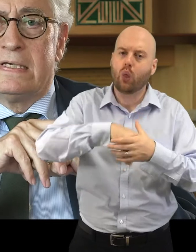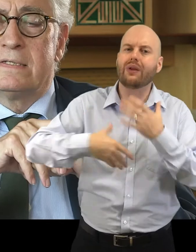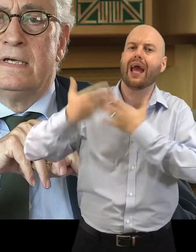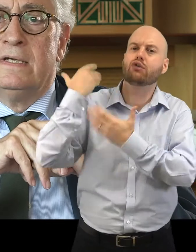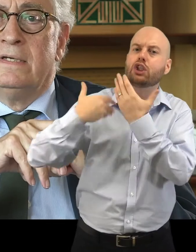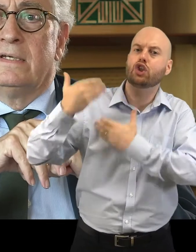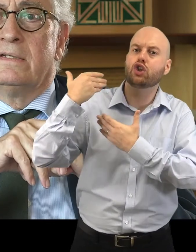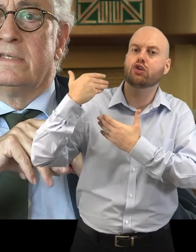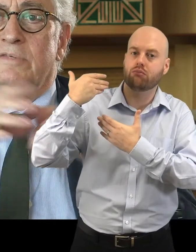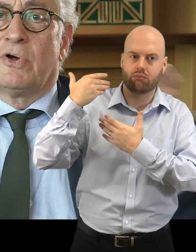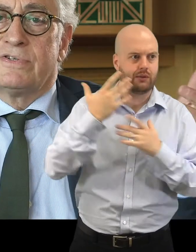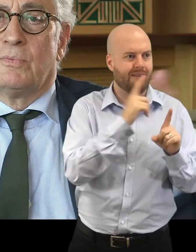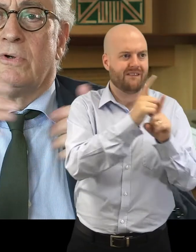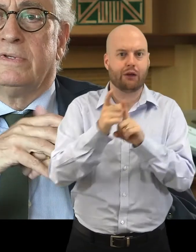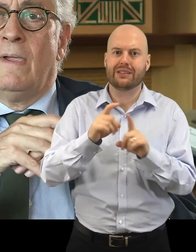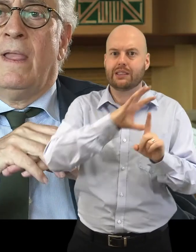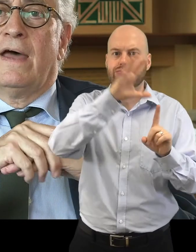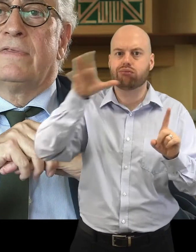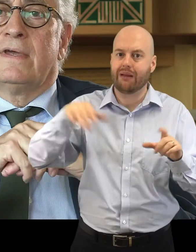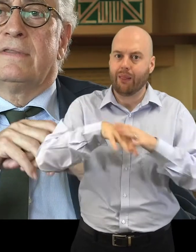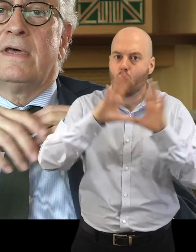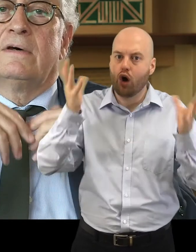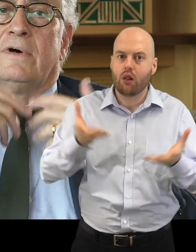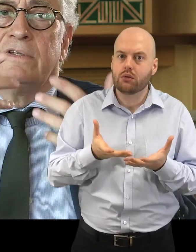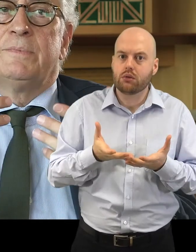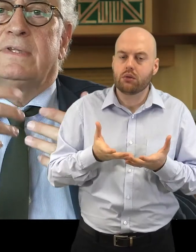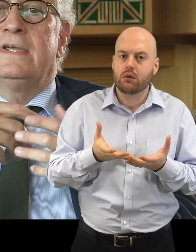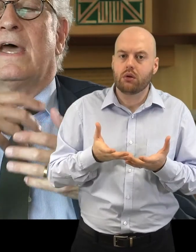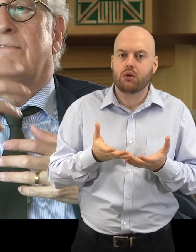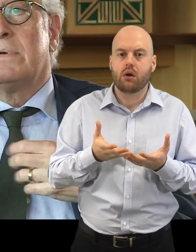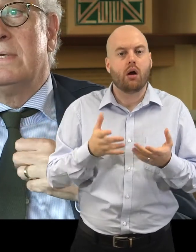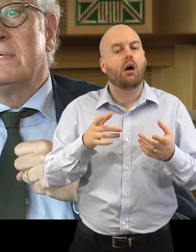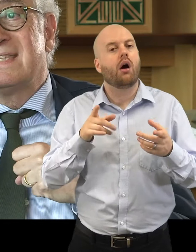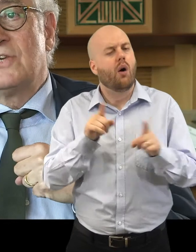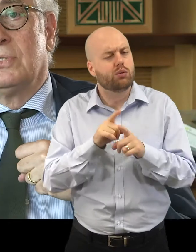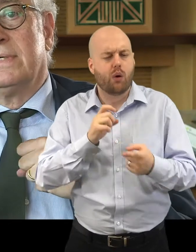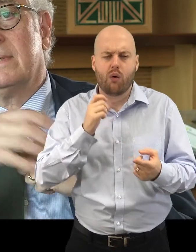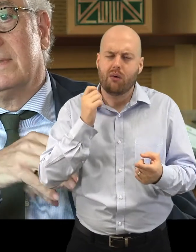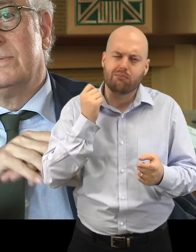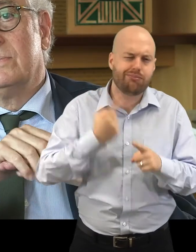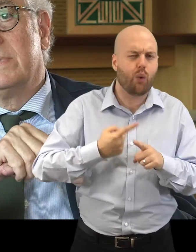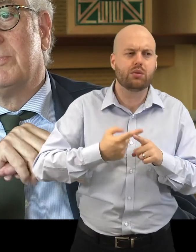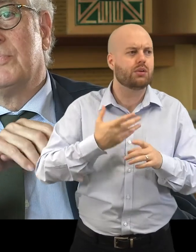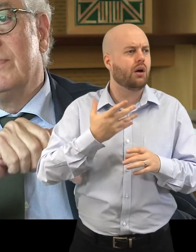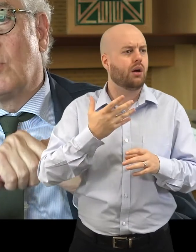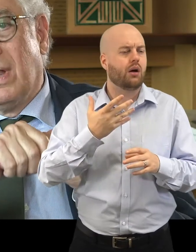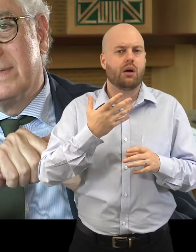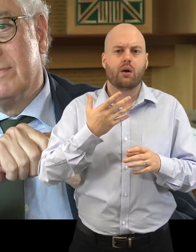it in these parts of the world and then ultimately and very essentially to improve the quality of